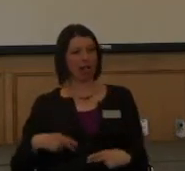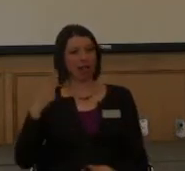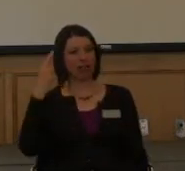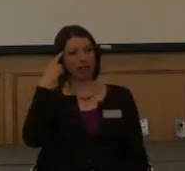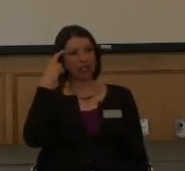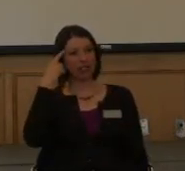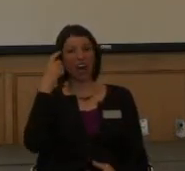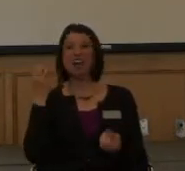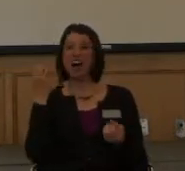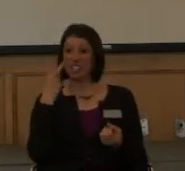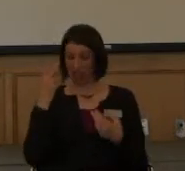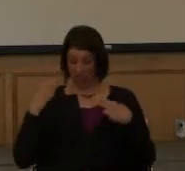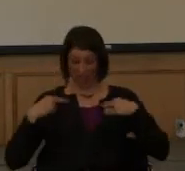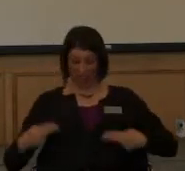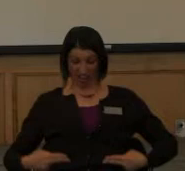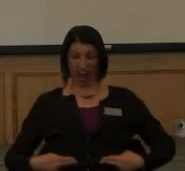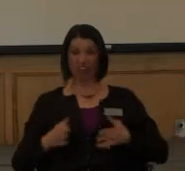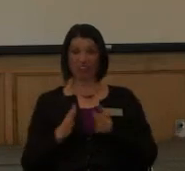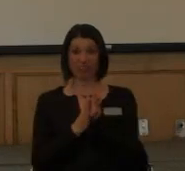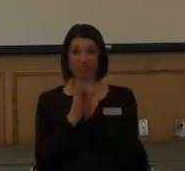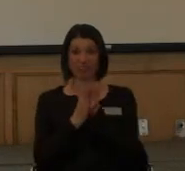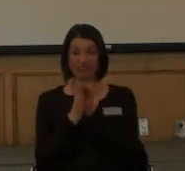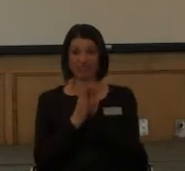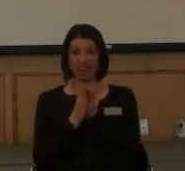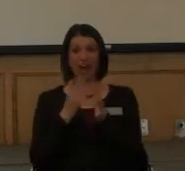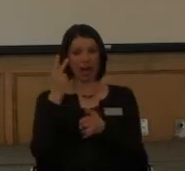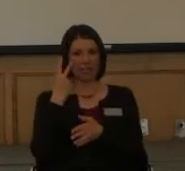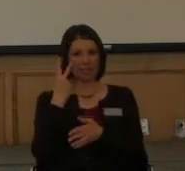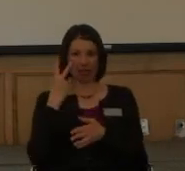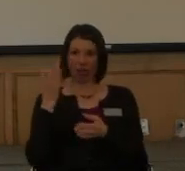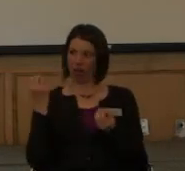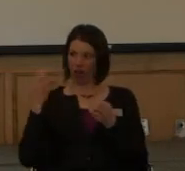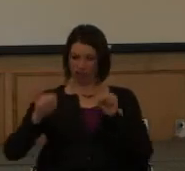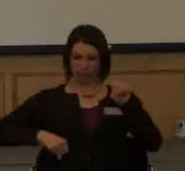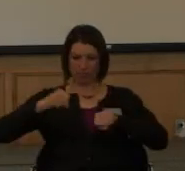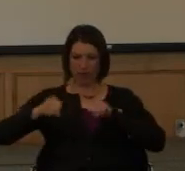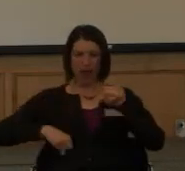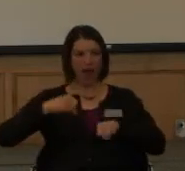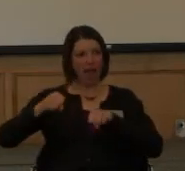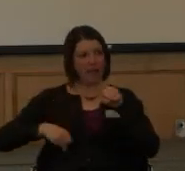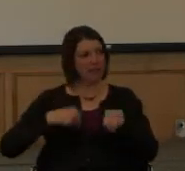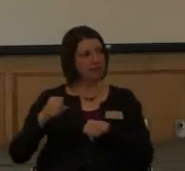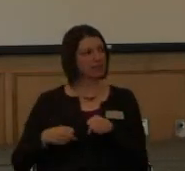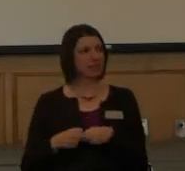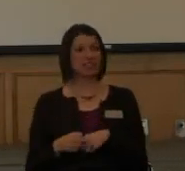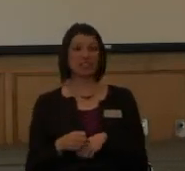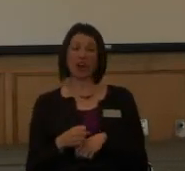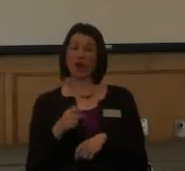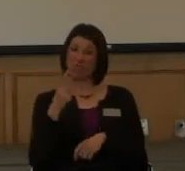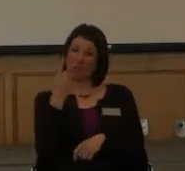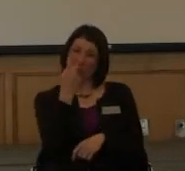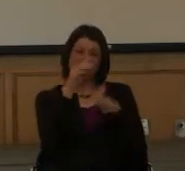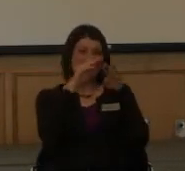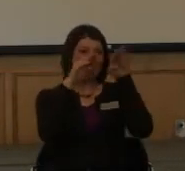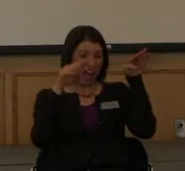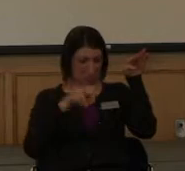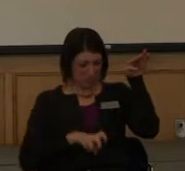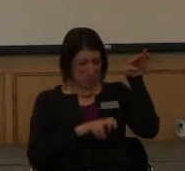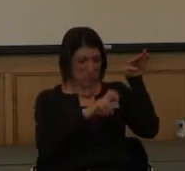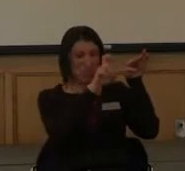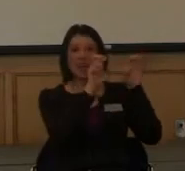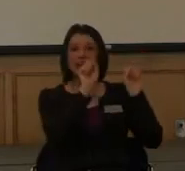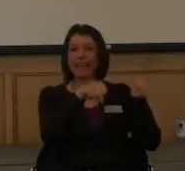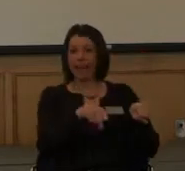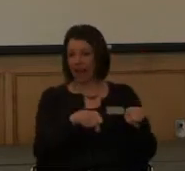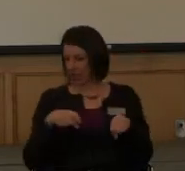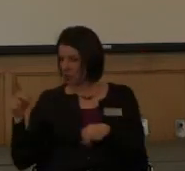bikes I see, you know, that to me at least is saying, oh, they're good. So if you only need to go up one flight, you know, and there's a